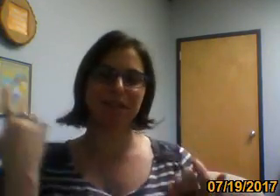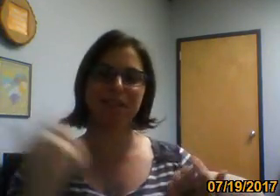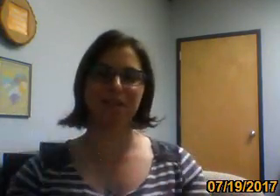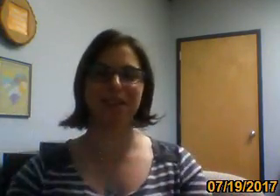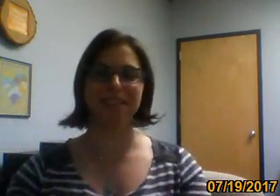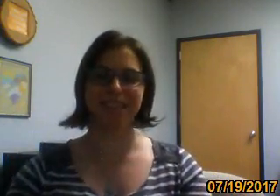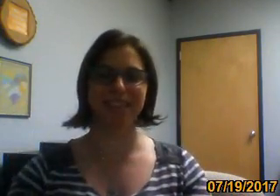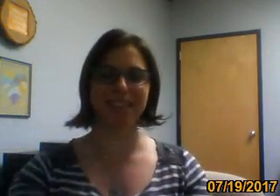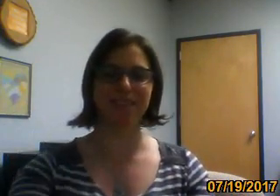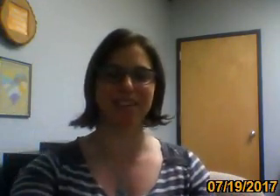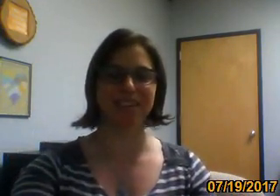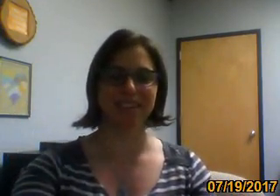I hope you continue watching. Thanks so much.